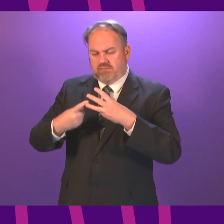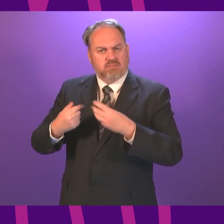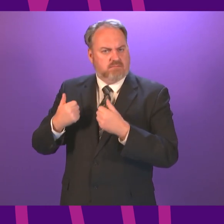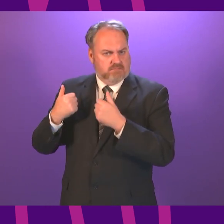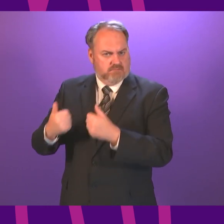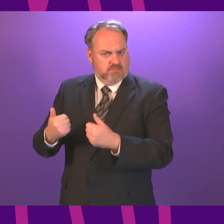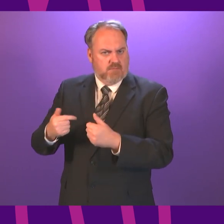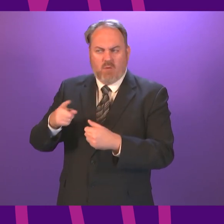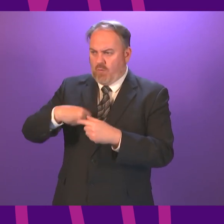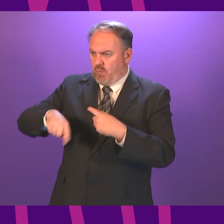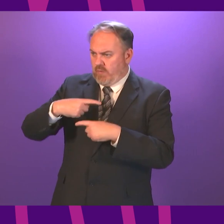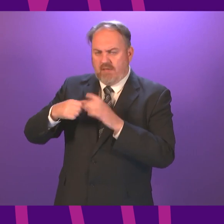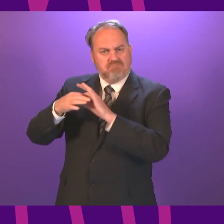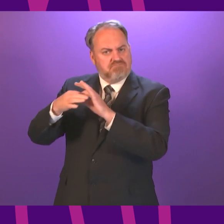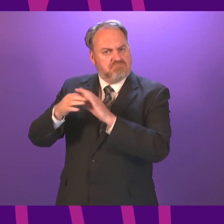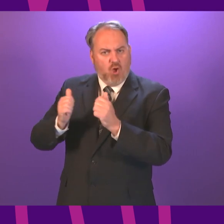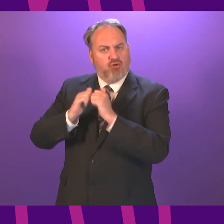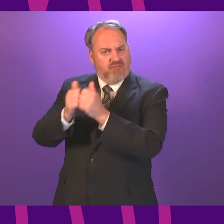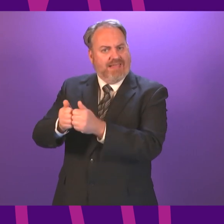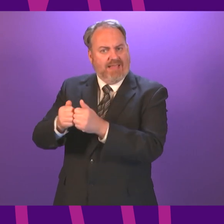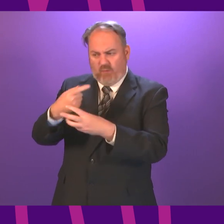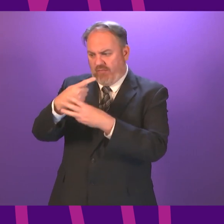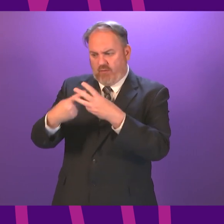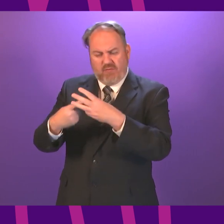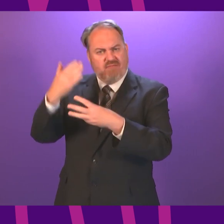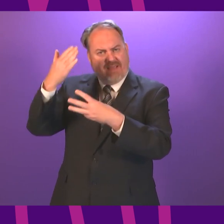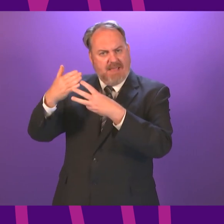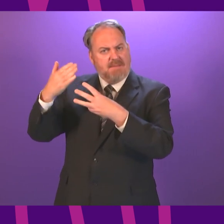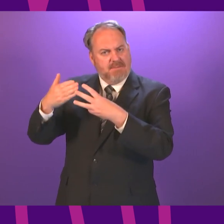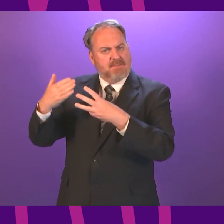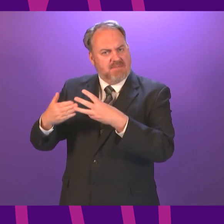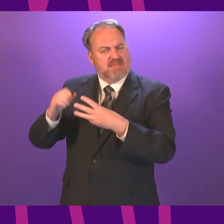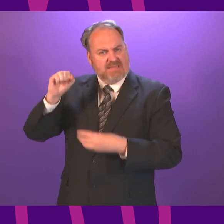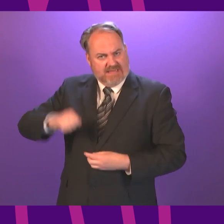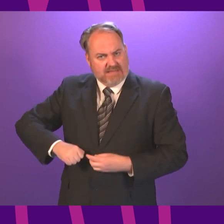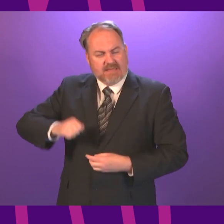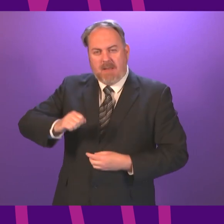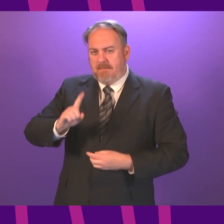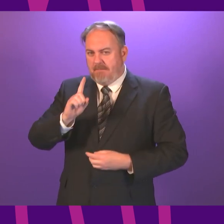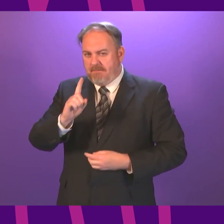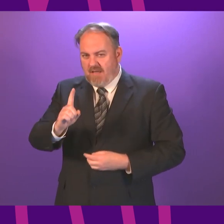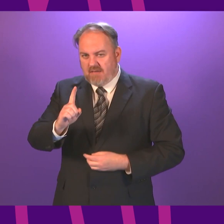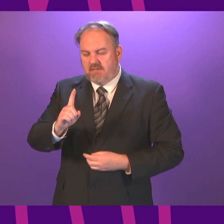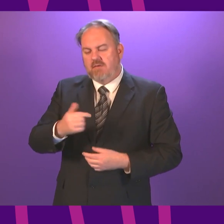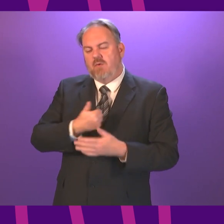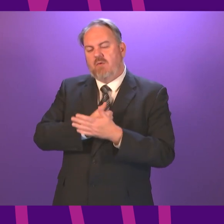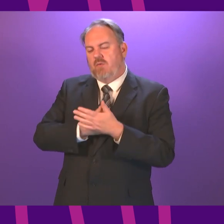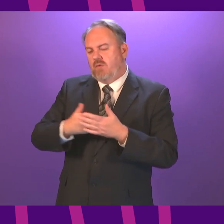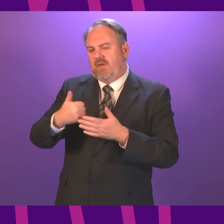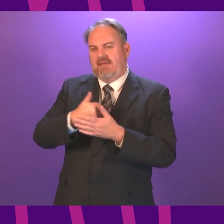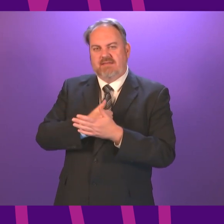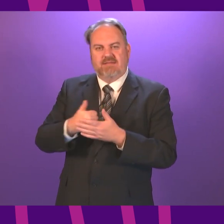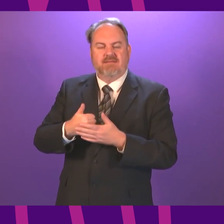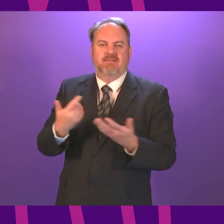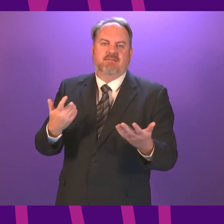are points where we can agree and work constructively with parties across this chamber. But ultimately, as always, this comes